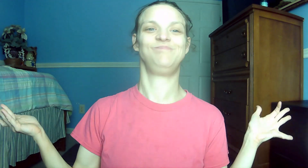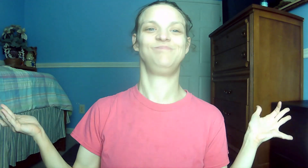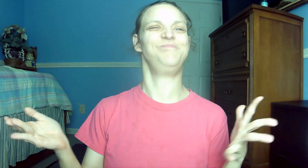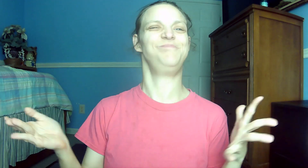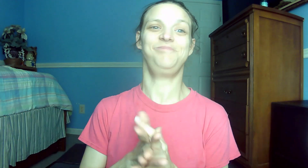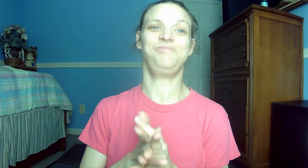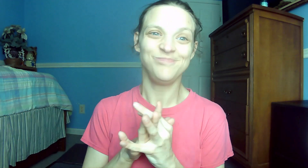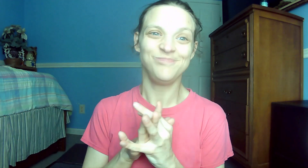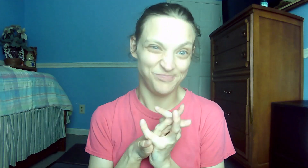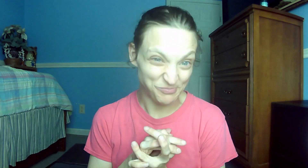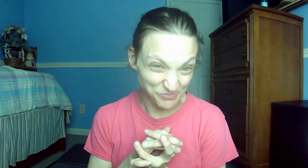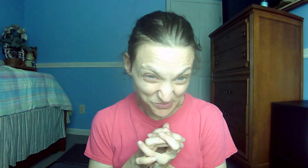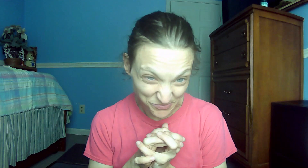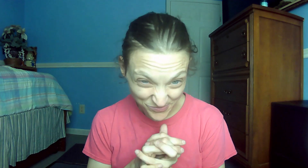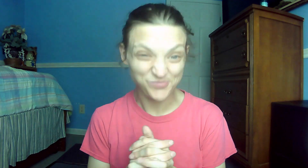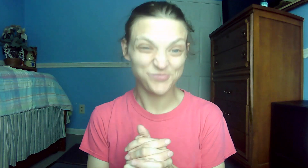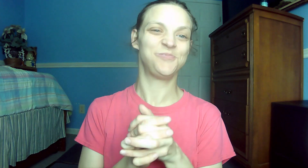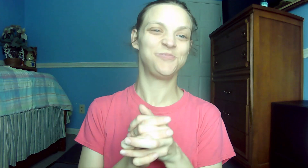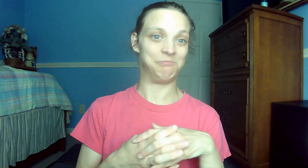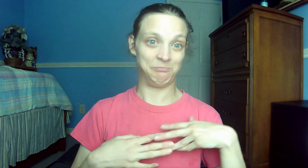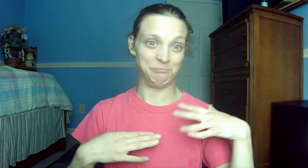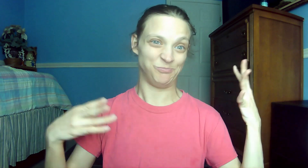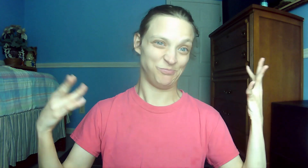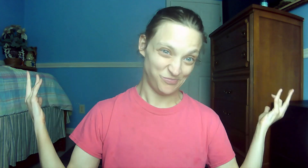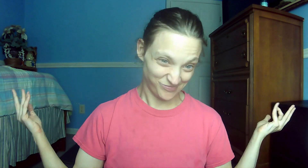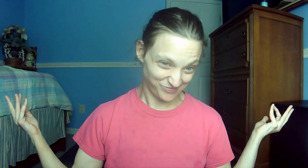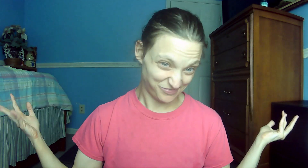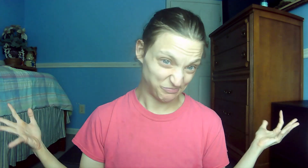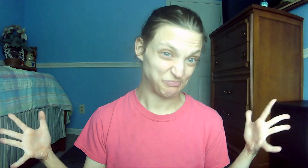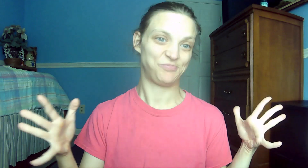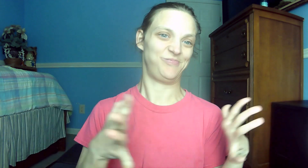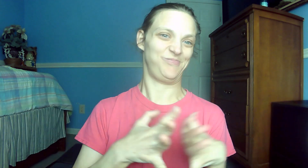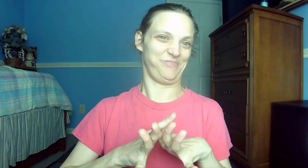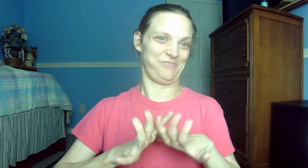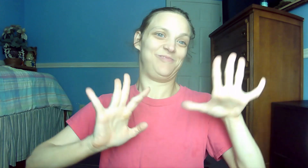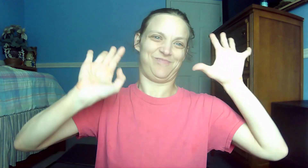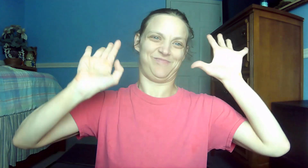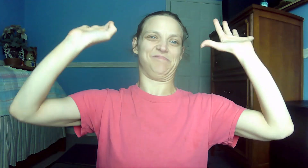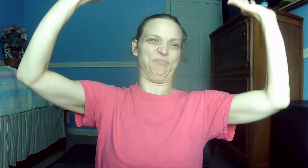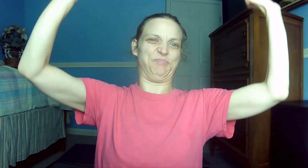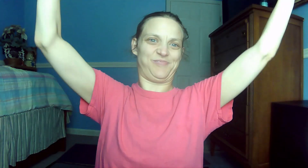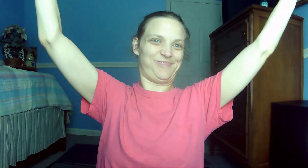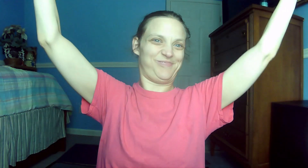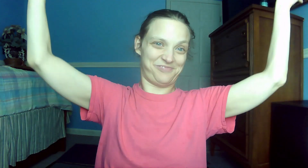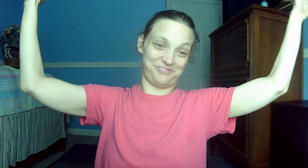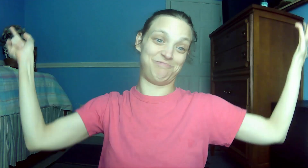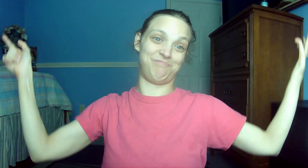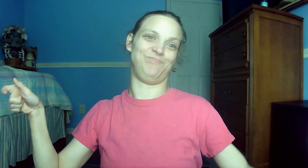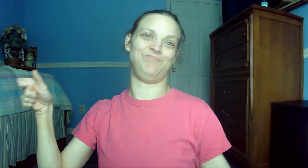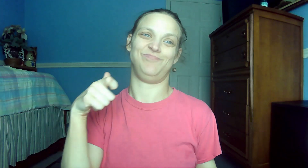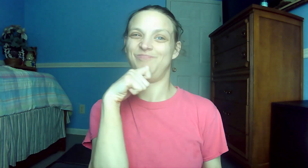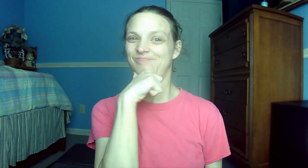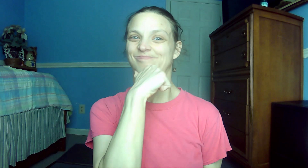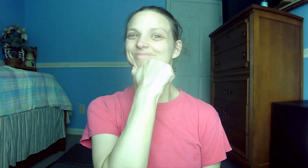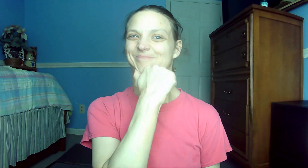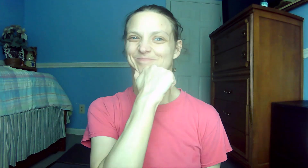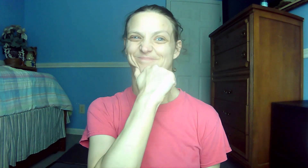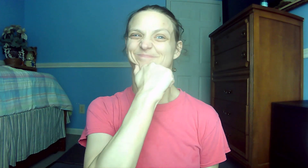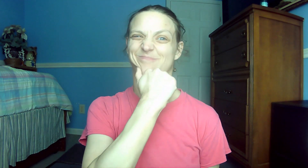whatever is admirable, if anything is excellent or praiseworthy, think about such things. 12. 1